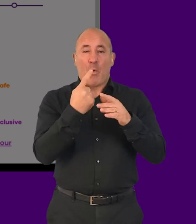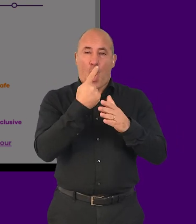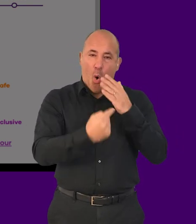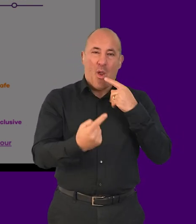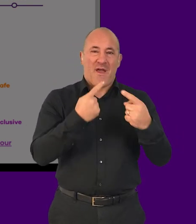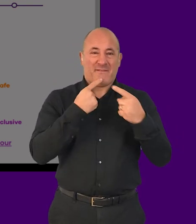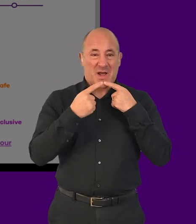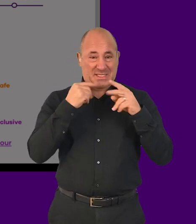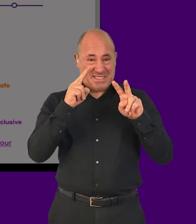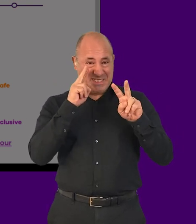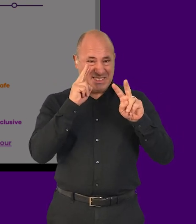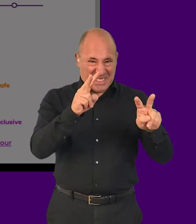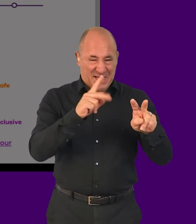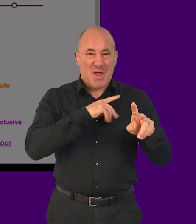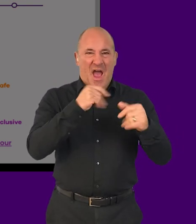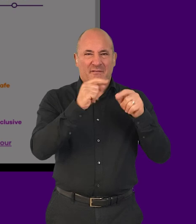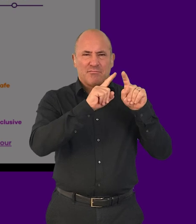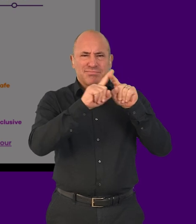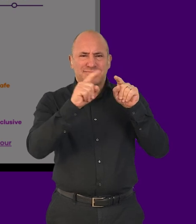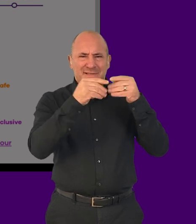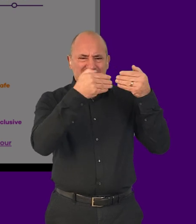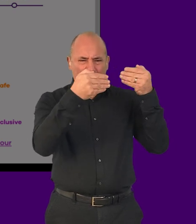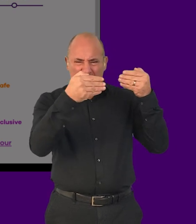information visible when multiple tabs are opened in a browser.